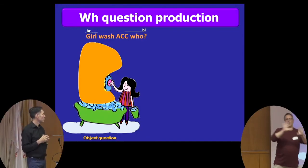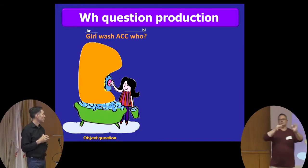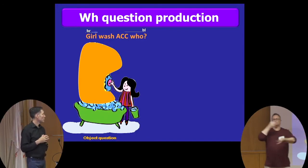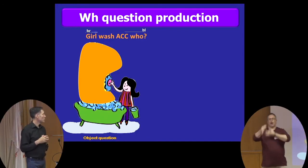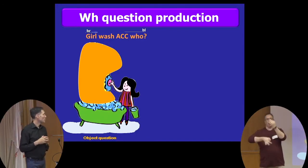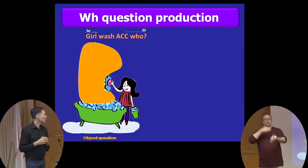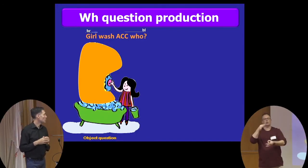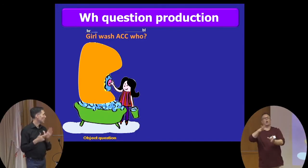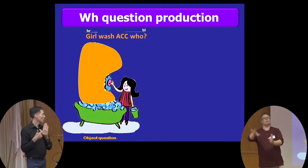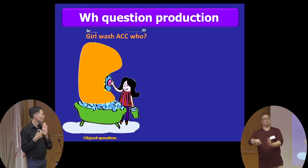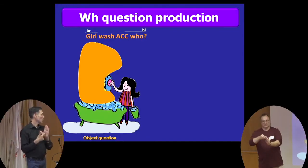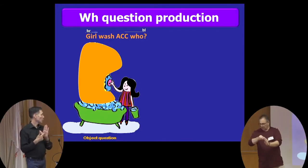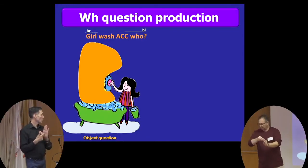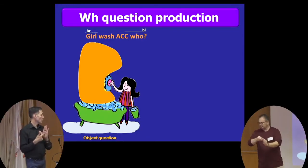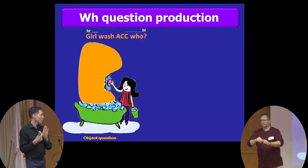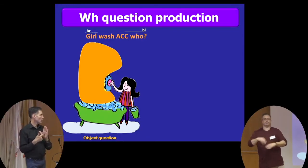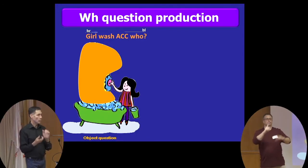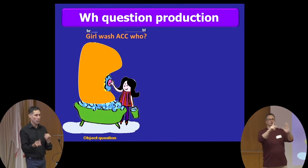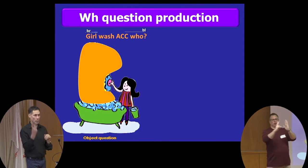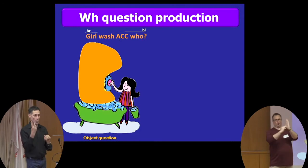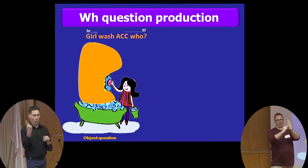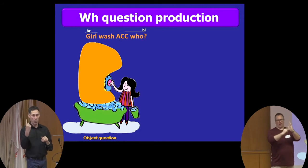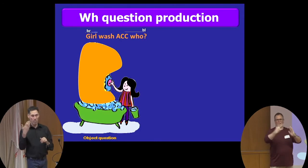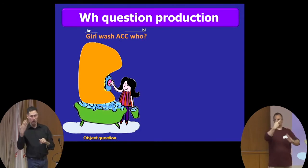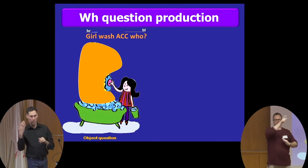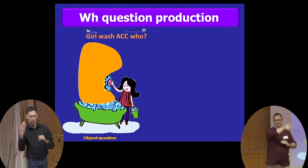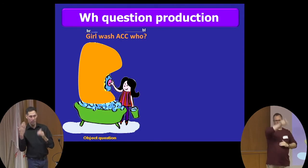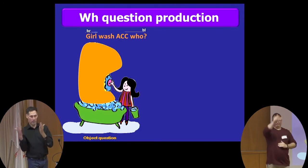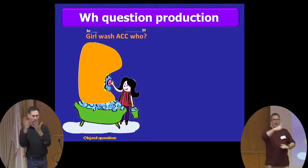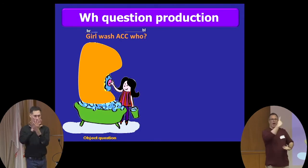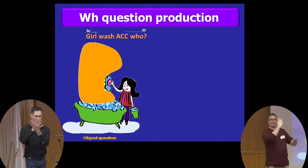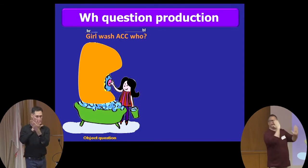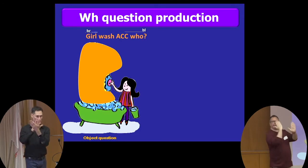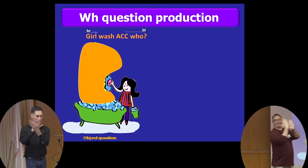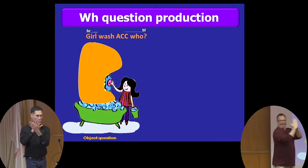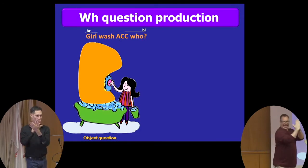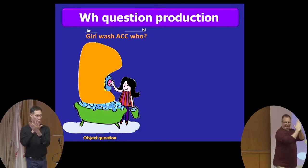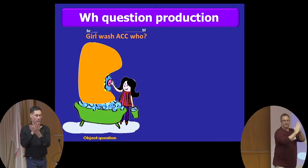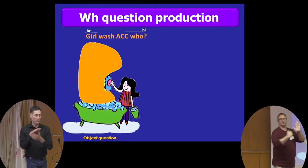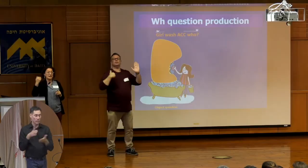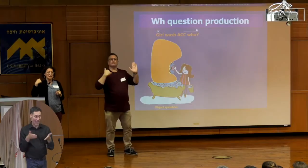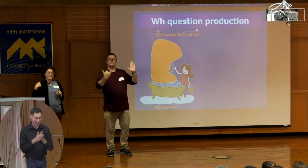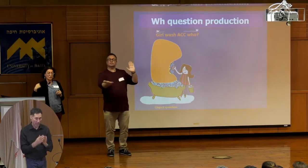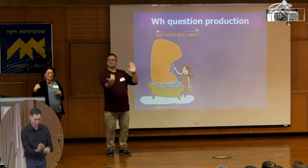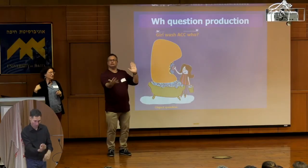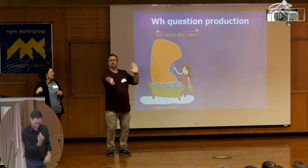two figures. One of the figures is hidden. And we ask them to ask us a question. If they ask us a question,